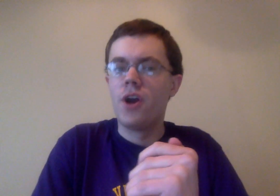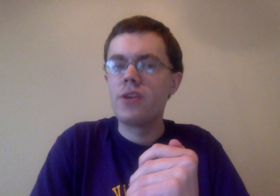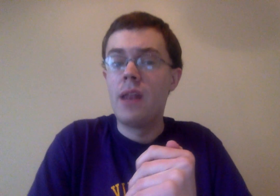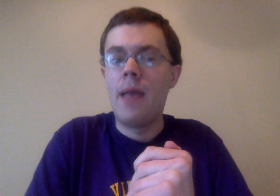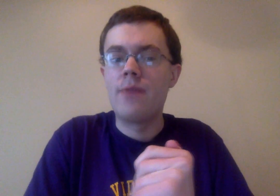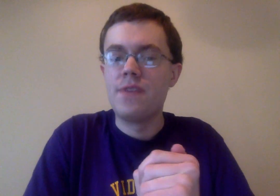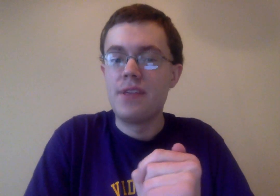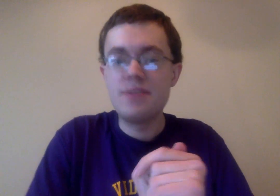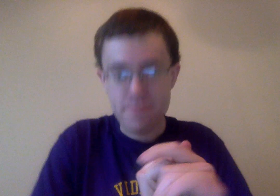arc, and I'm not really feeling it.